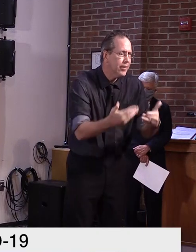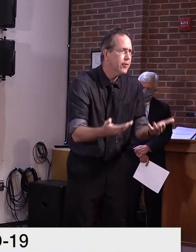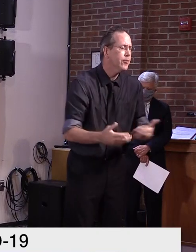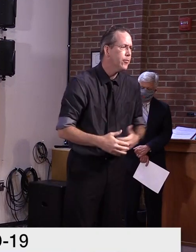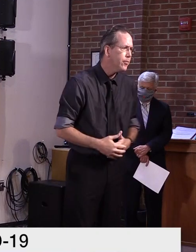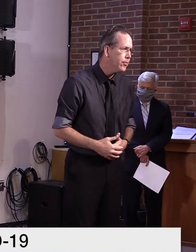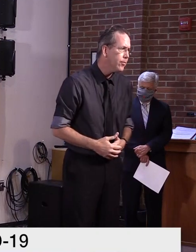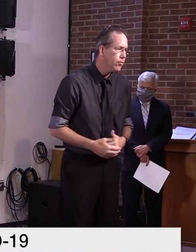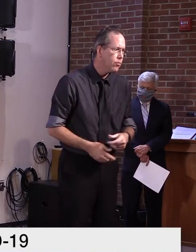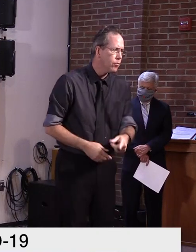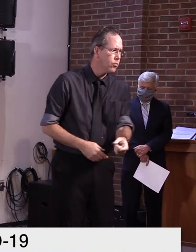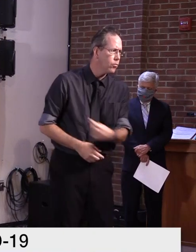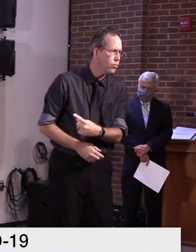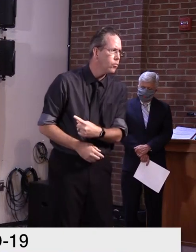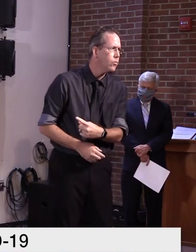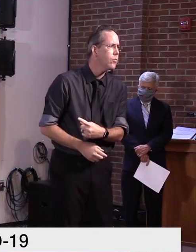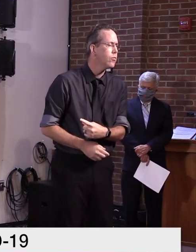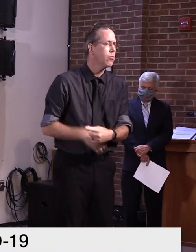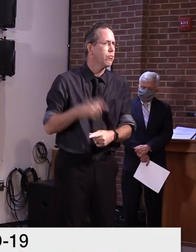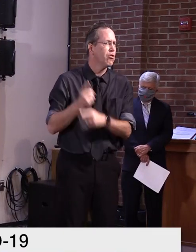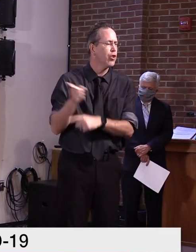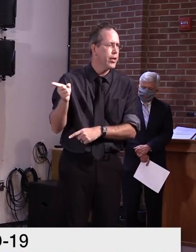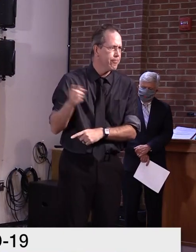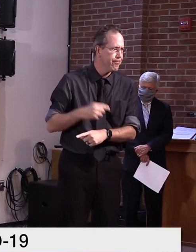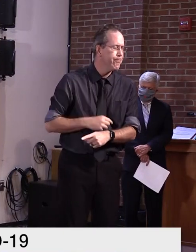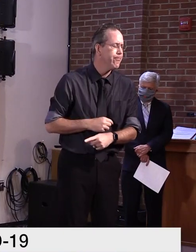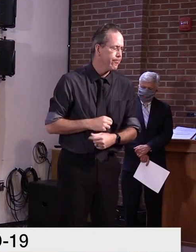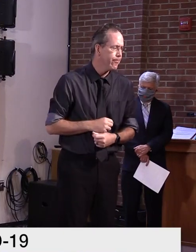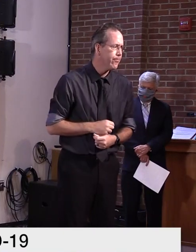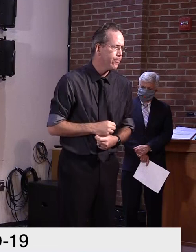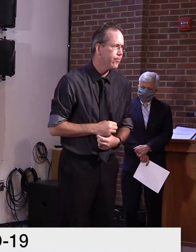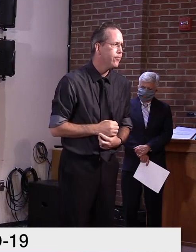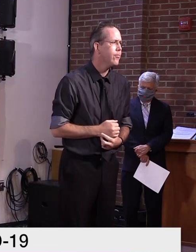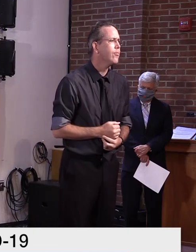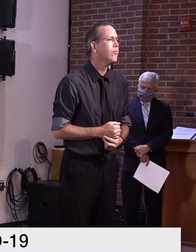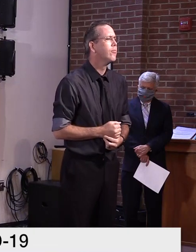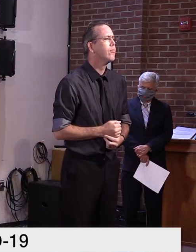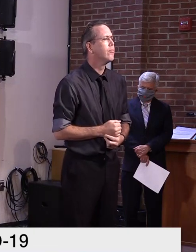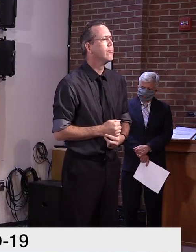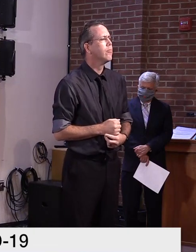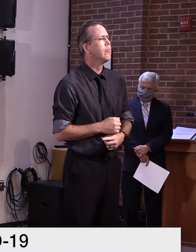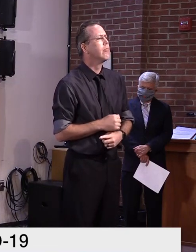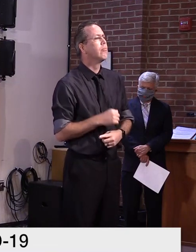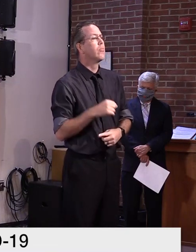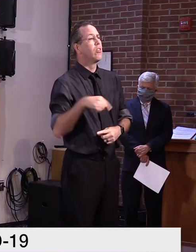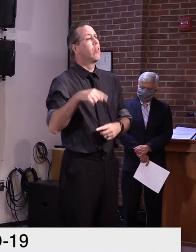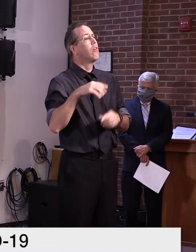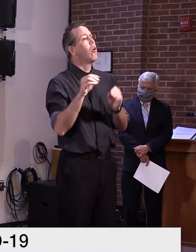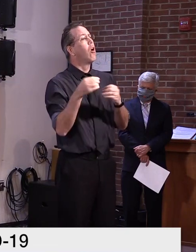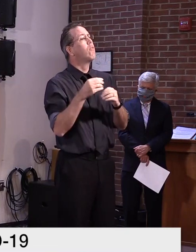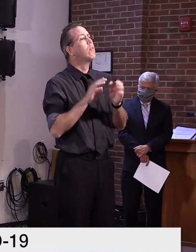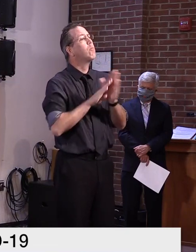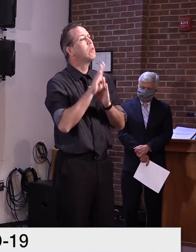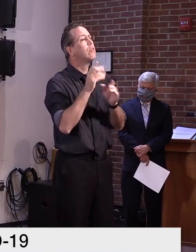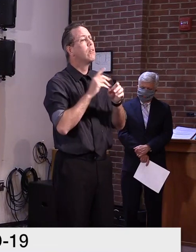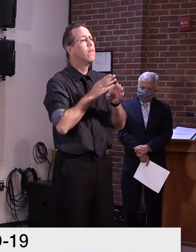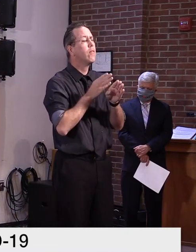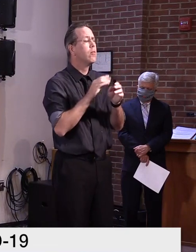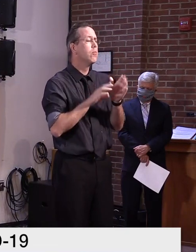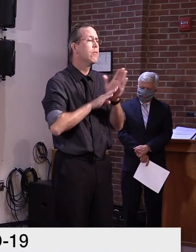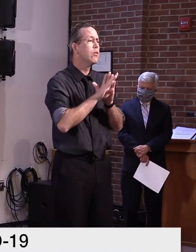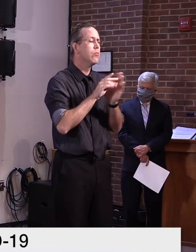I think that's right, Governor. Um, the, the Office of, uh, Professional Development at the State Police, uh, has a